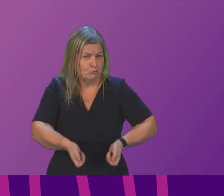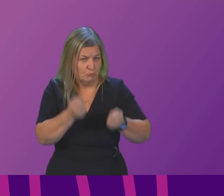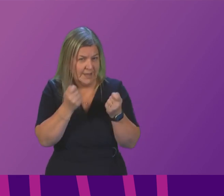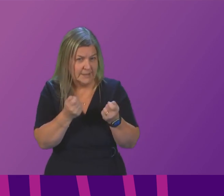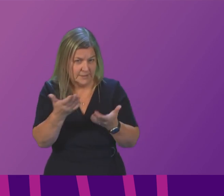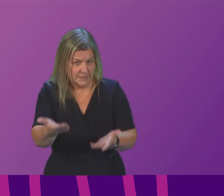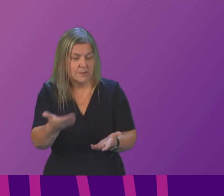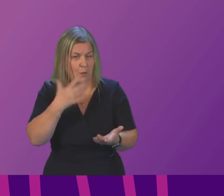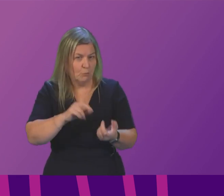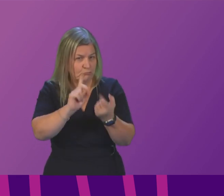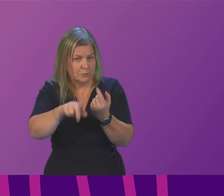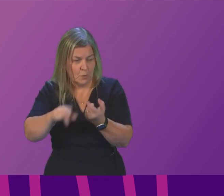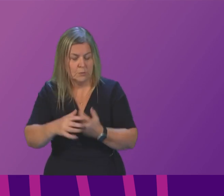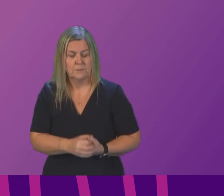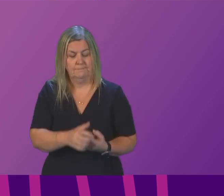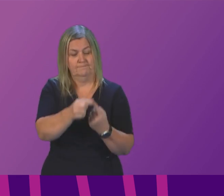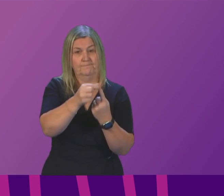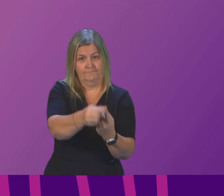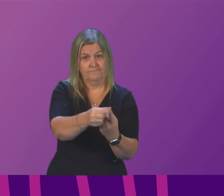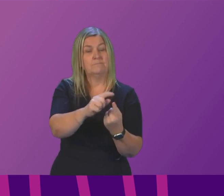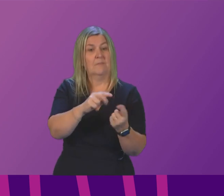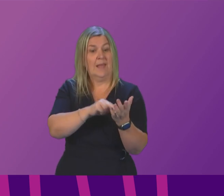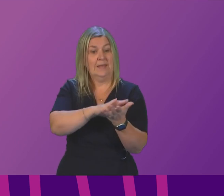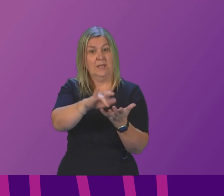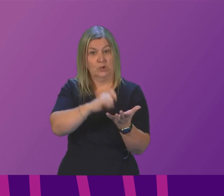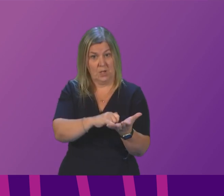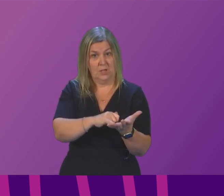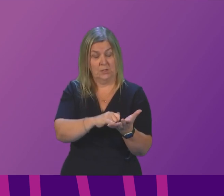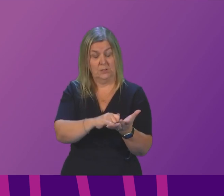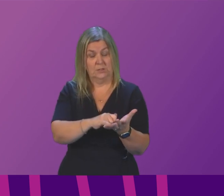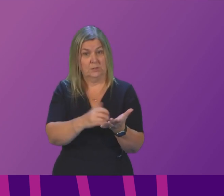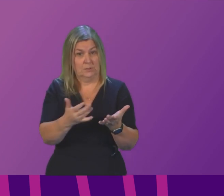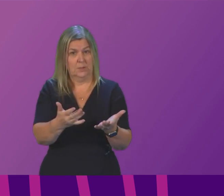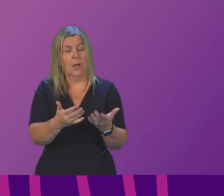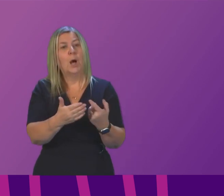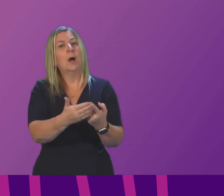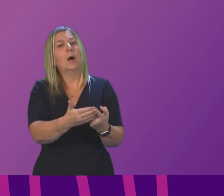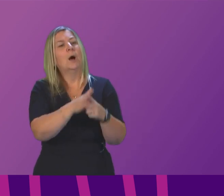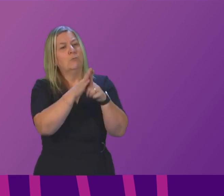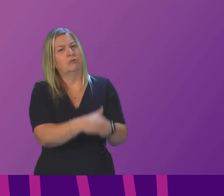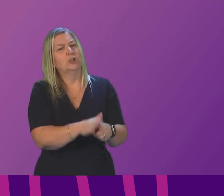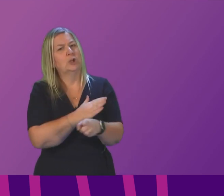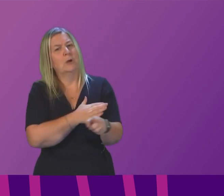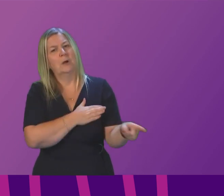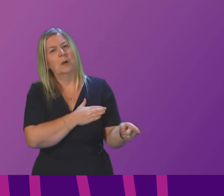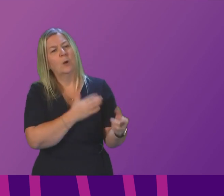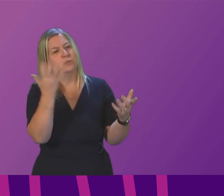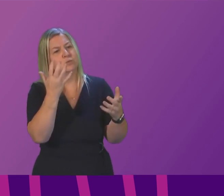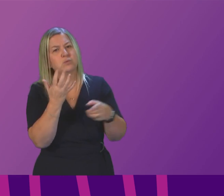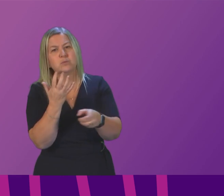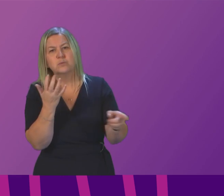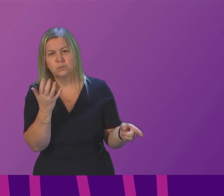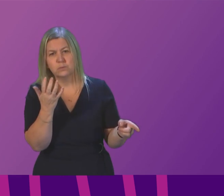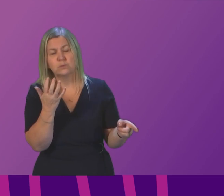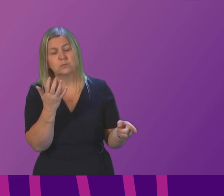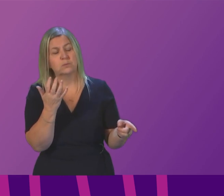want to address them in turn firstly our NHS is working under extreme pressure right now everybody